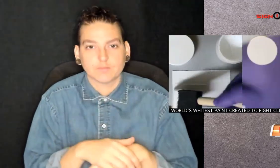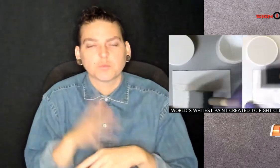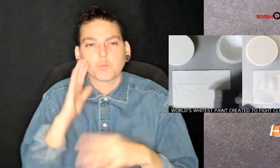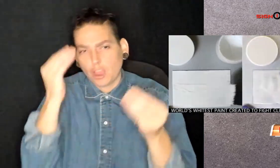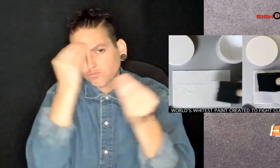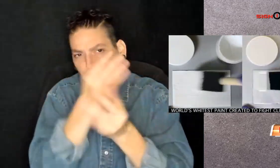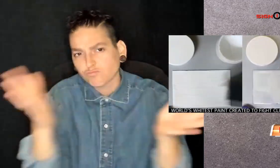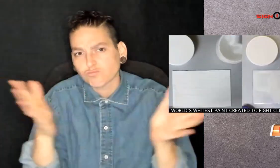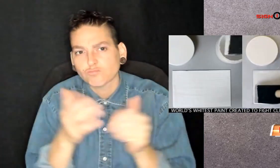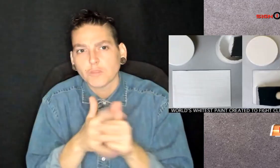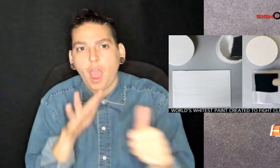We'll keep you updated.